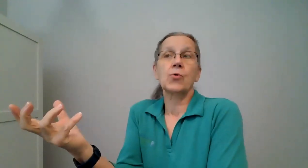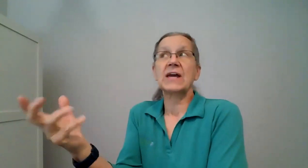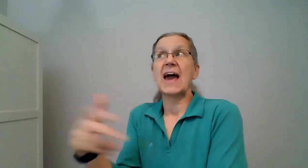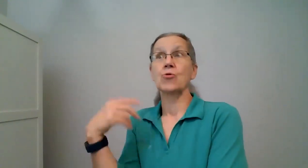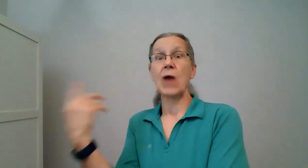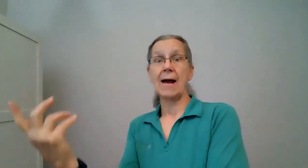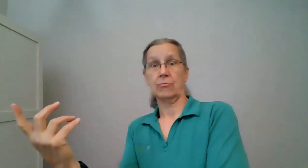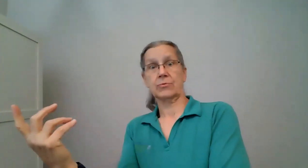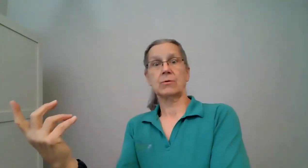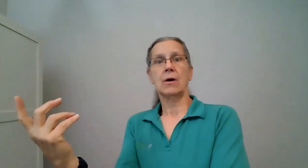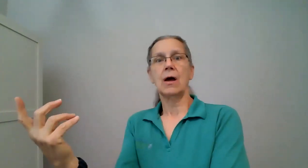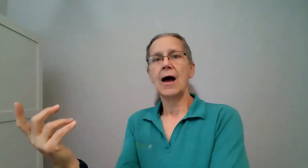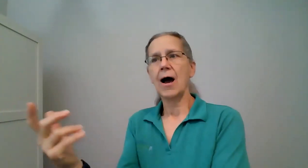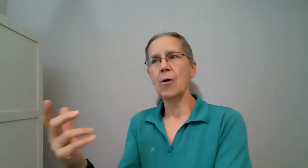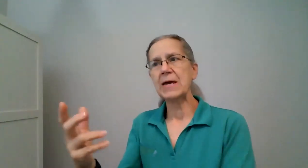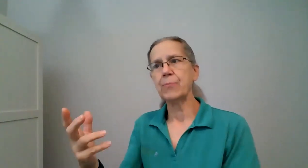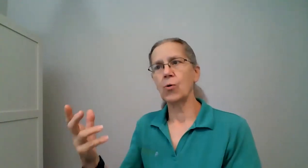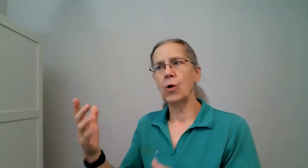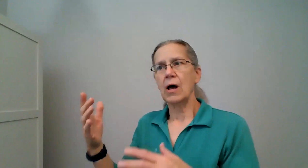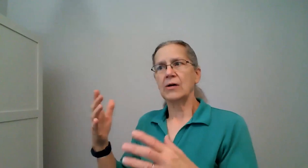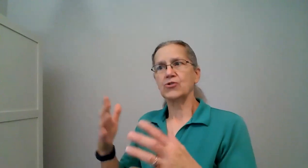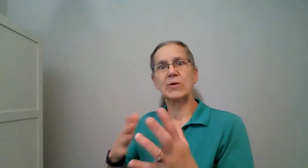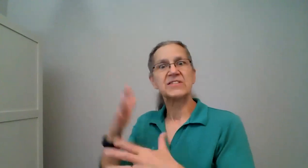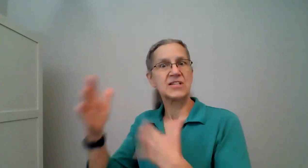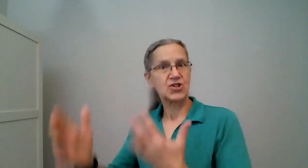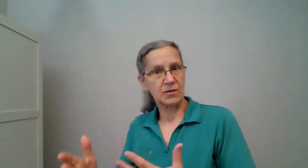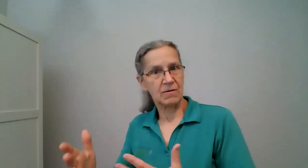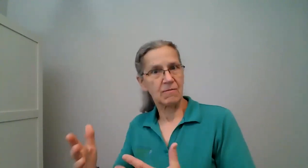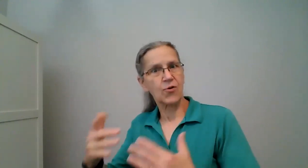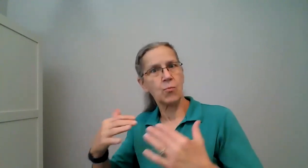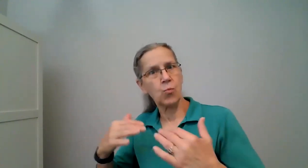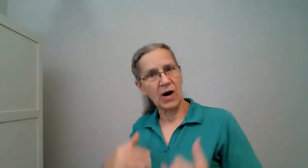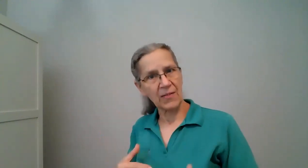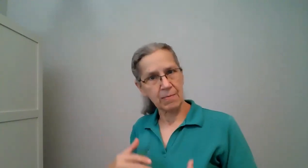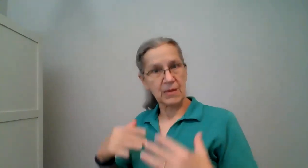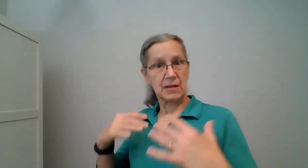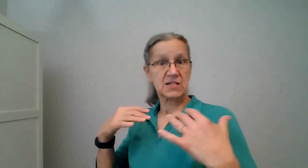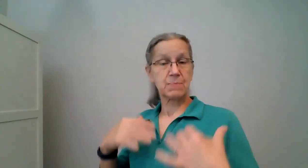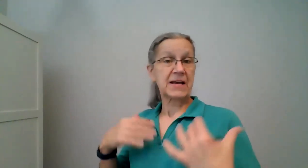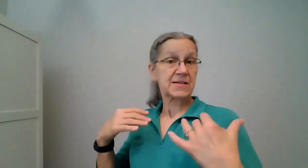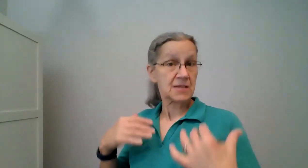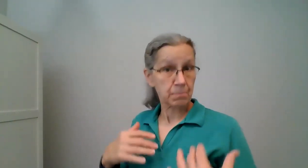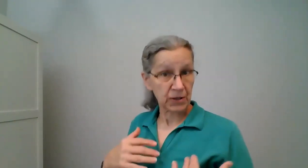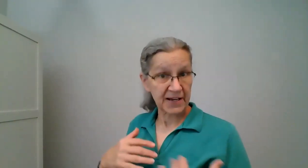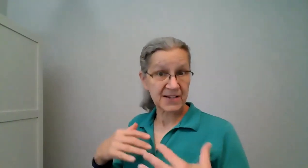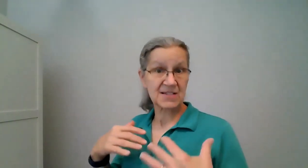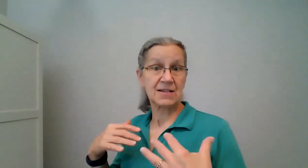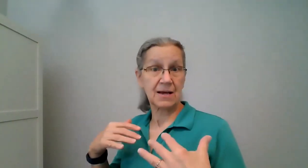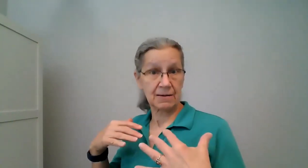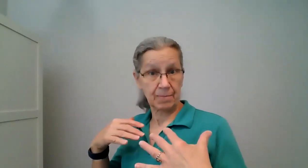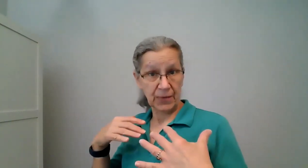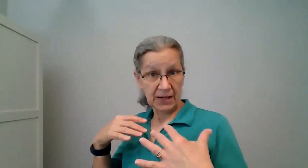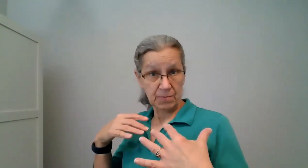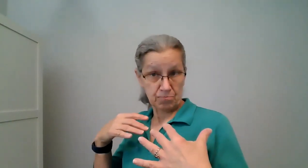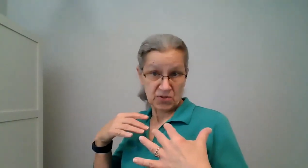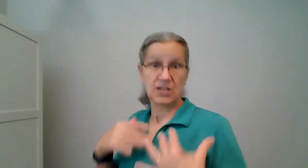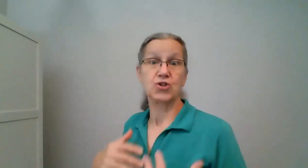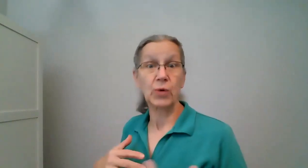get around how people transition from one space and place and and situation